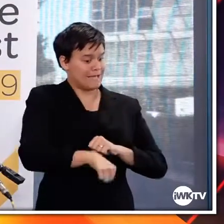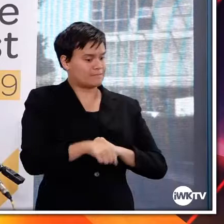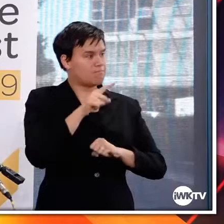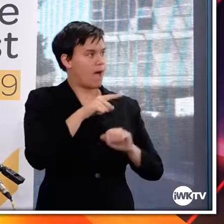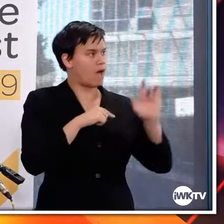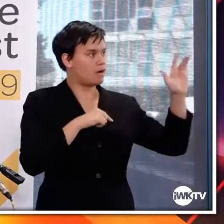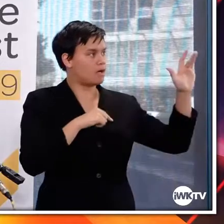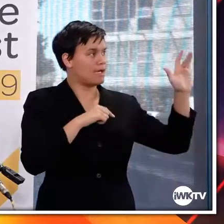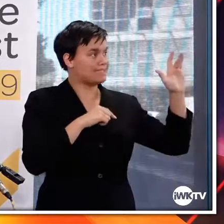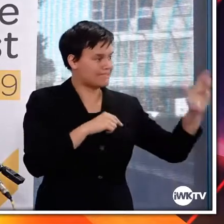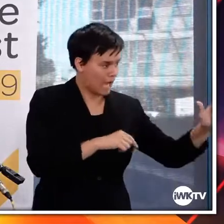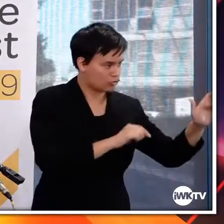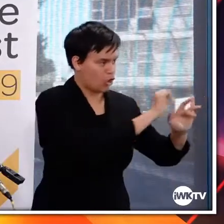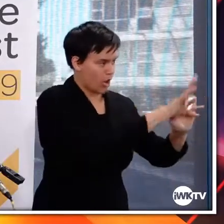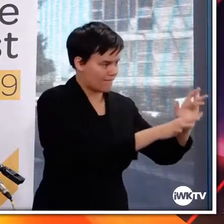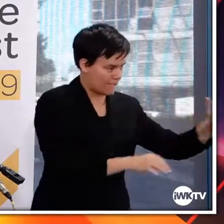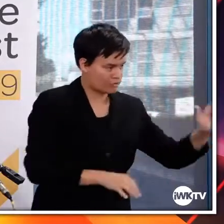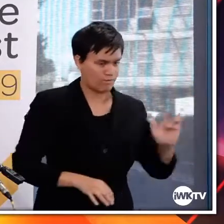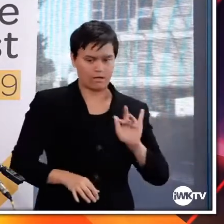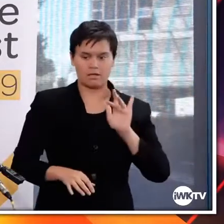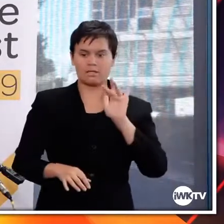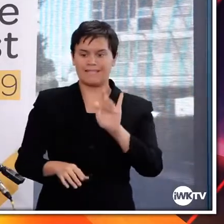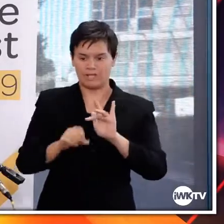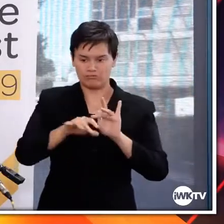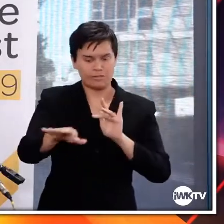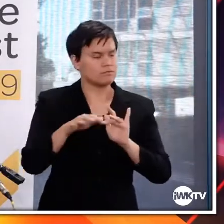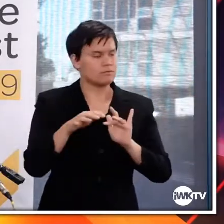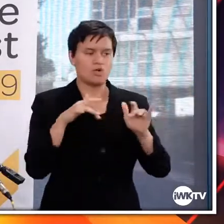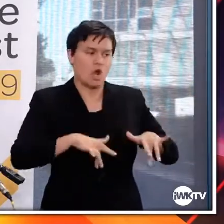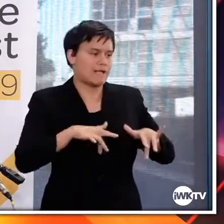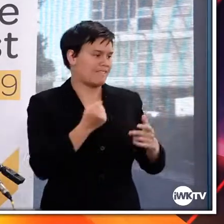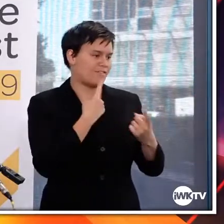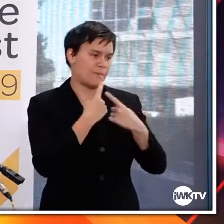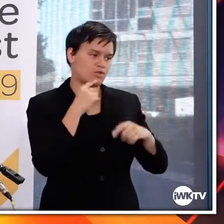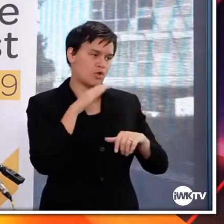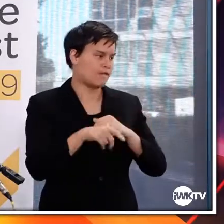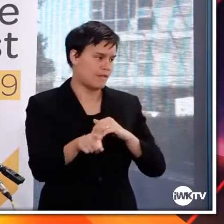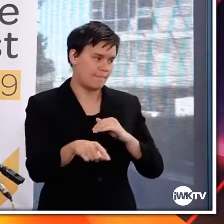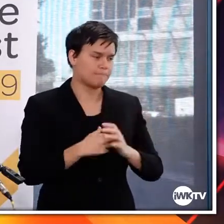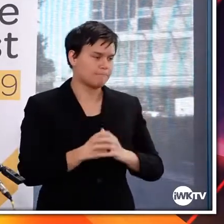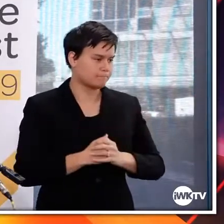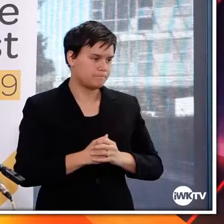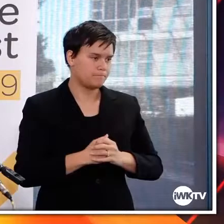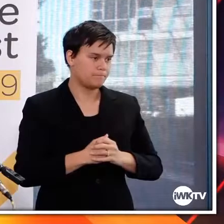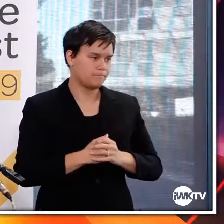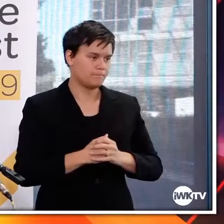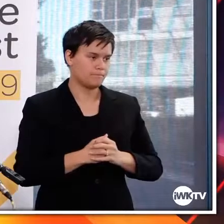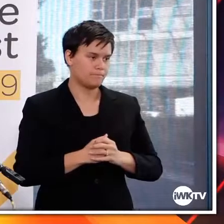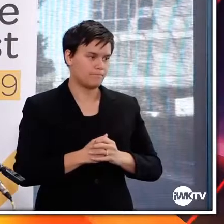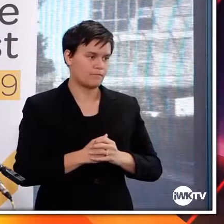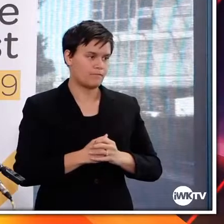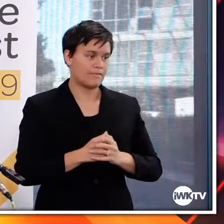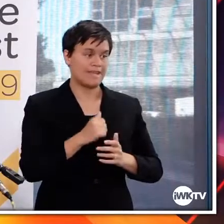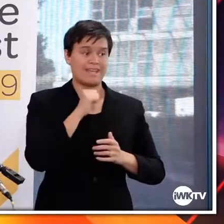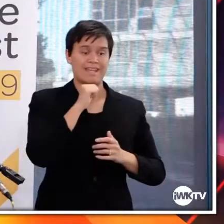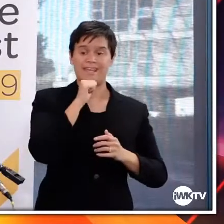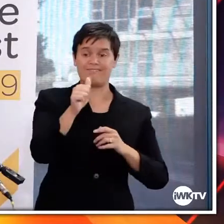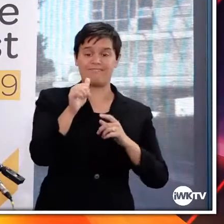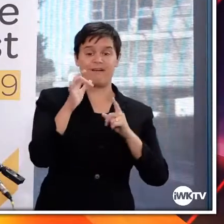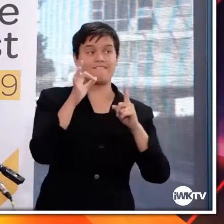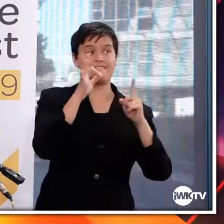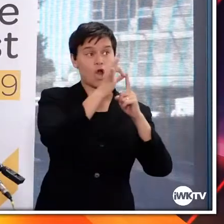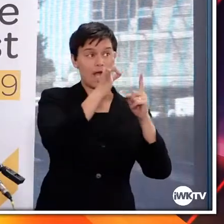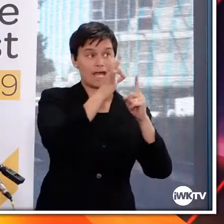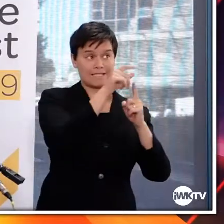To clarify, to clarify on the 58 conditions that MedSafe has put on the vaccine, does that mean if Pfizer doesn't adhere to those